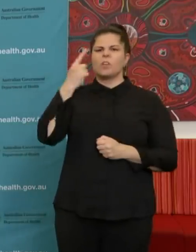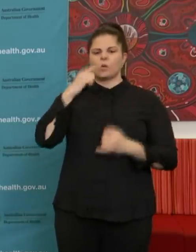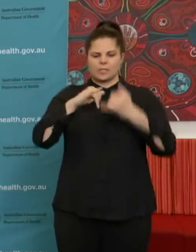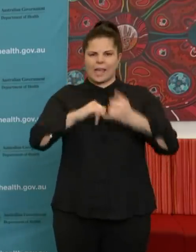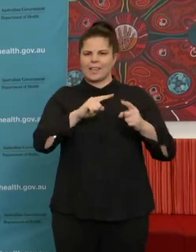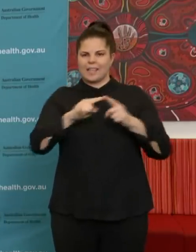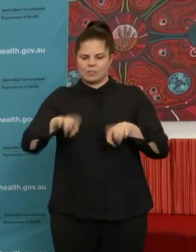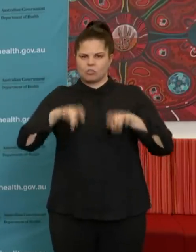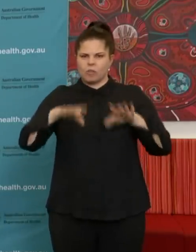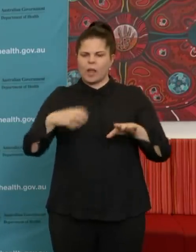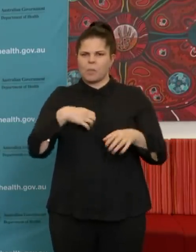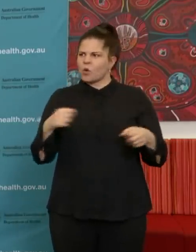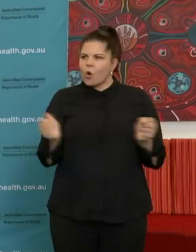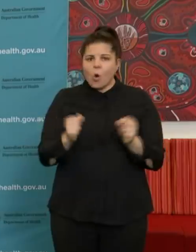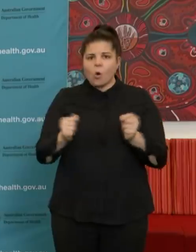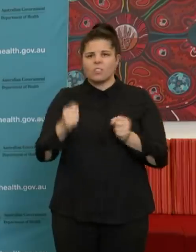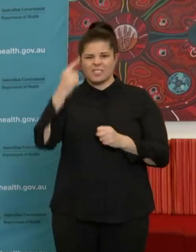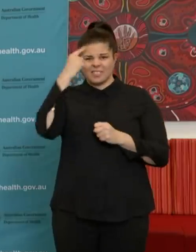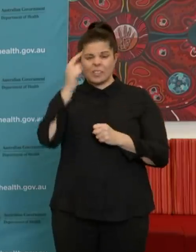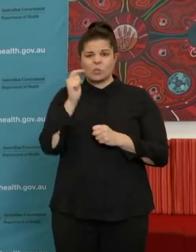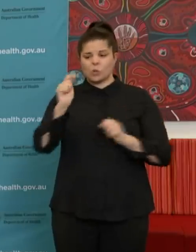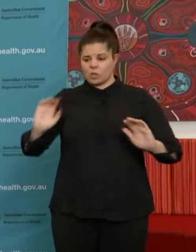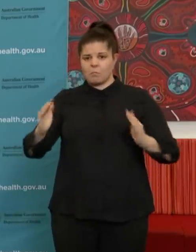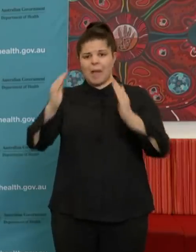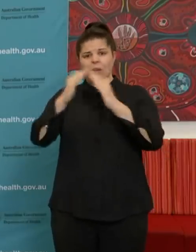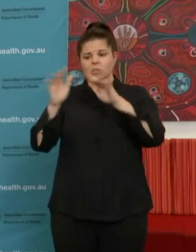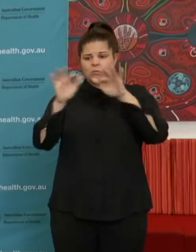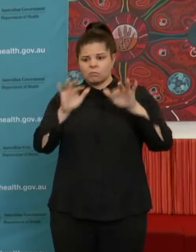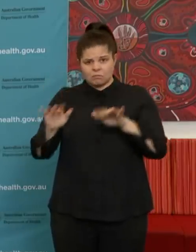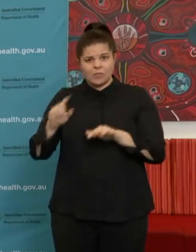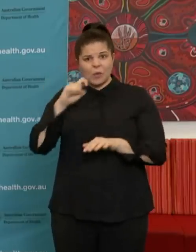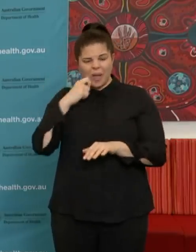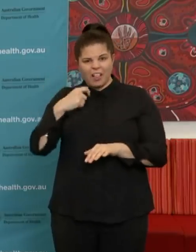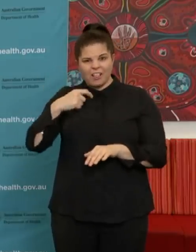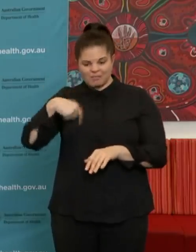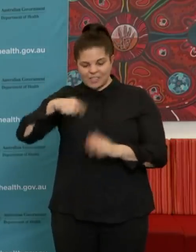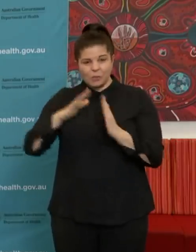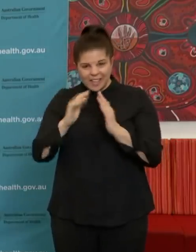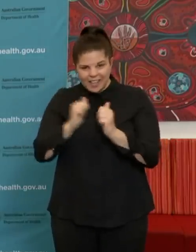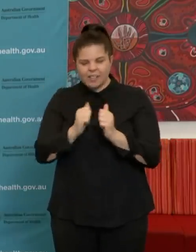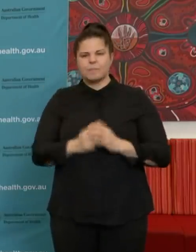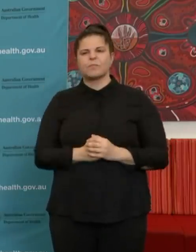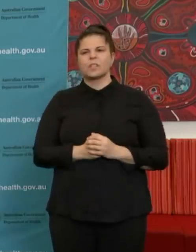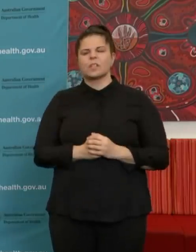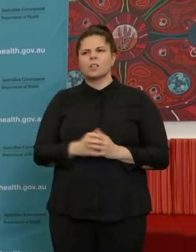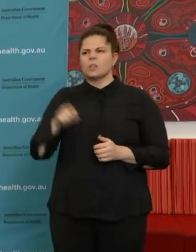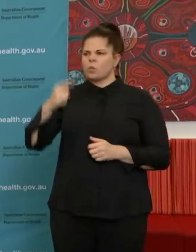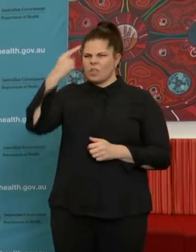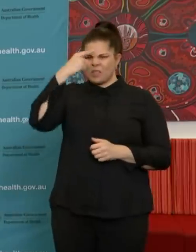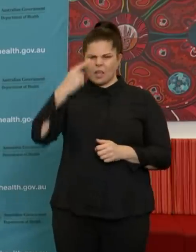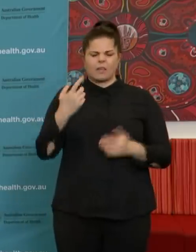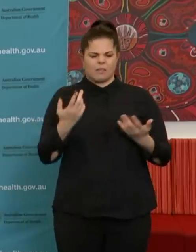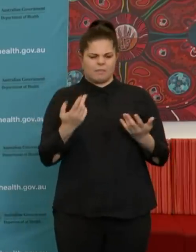Australia, even talks of snow on the Alps. As far as survivability, either airborne or on surface,